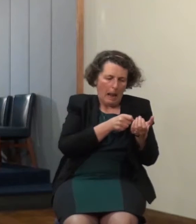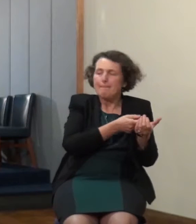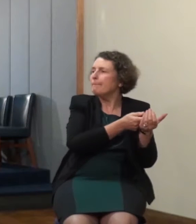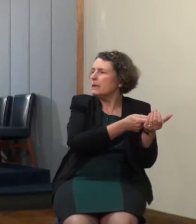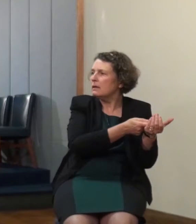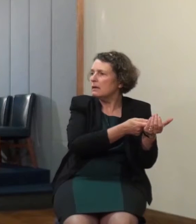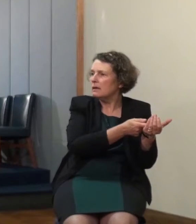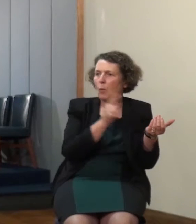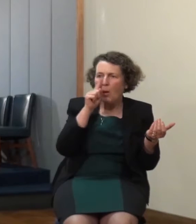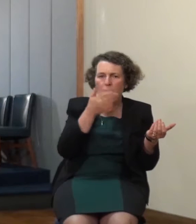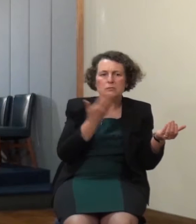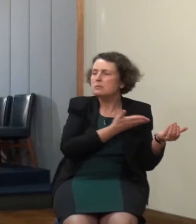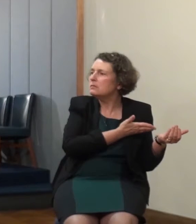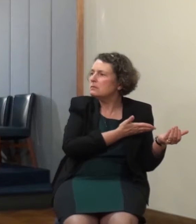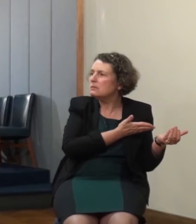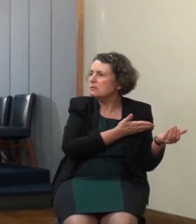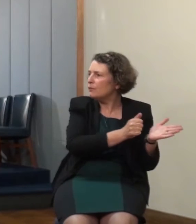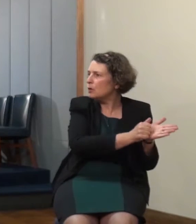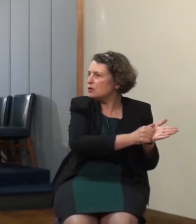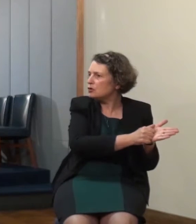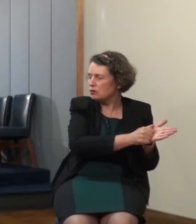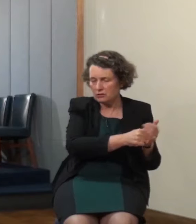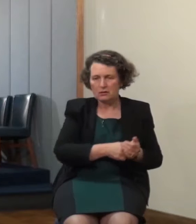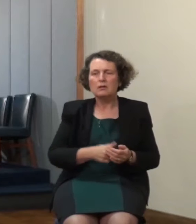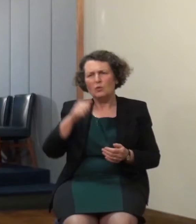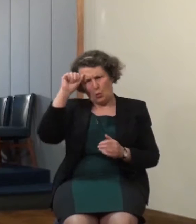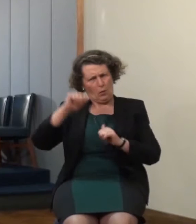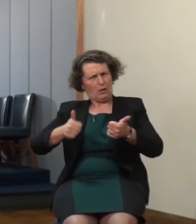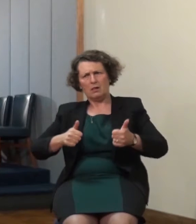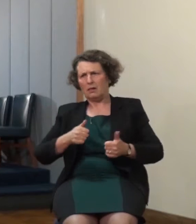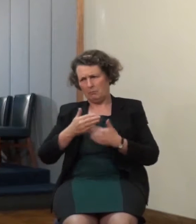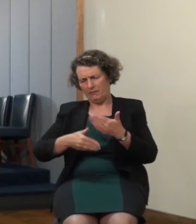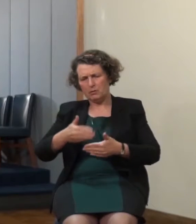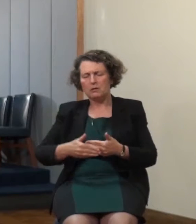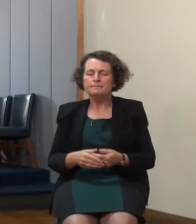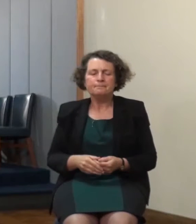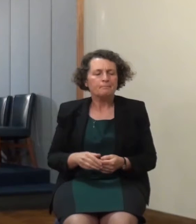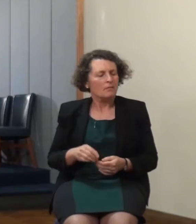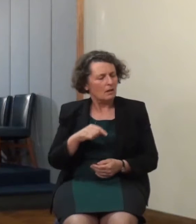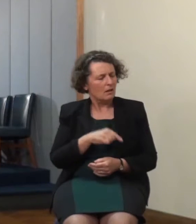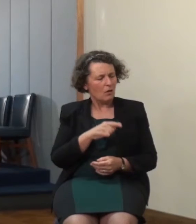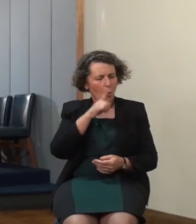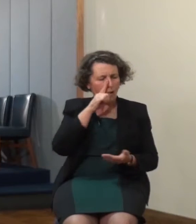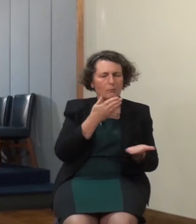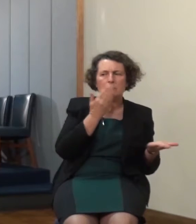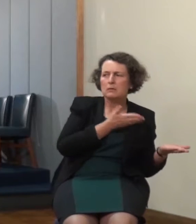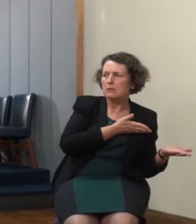this they that were foolish took their lamps and took no oil with them but the wise